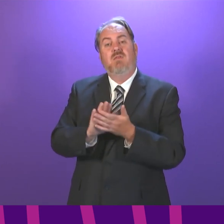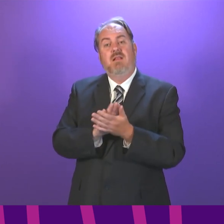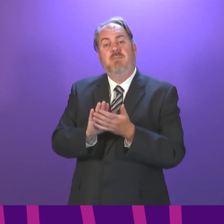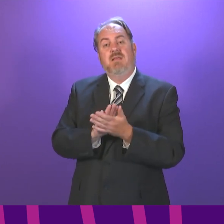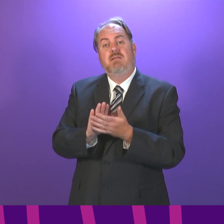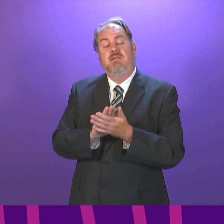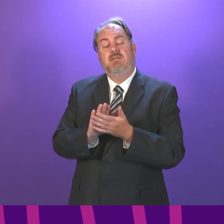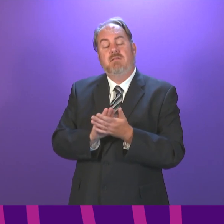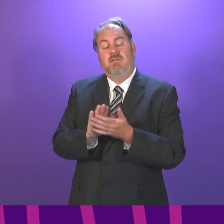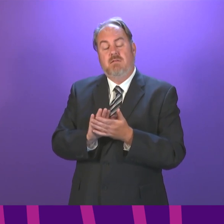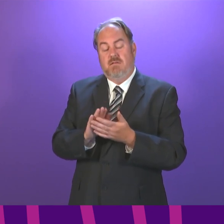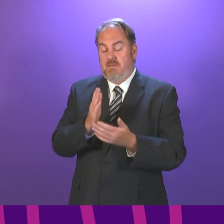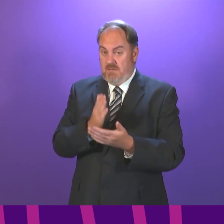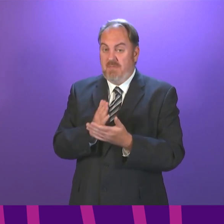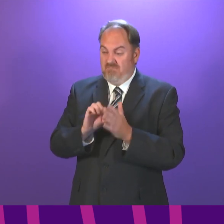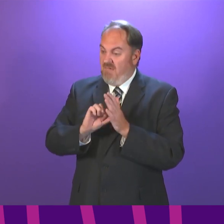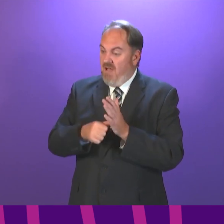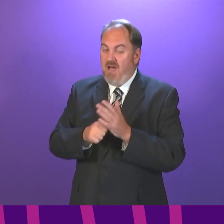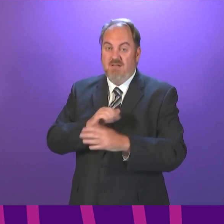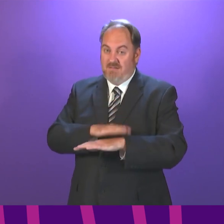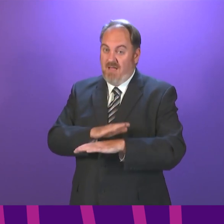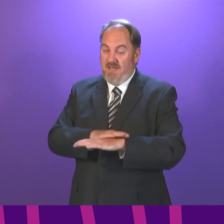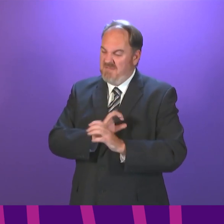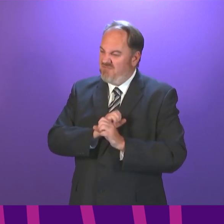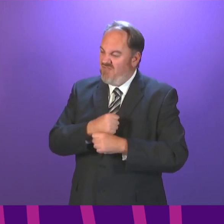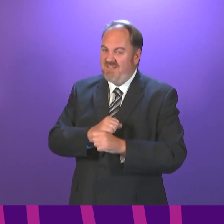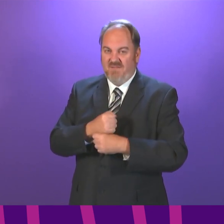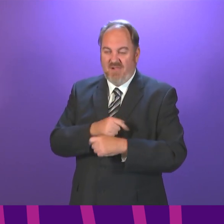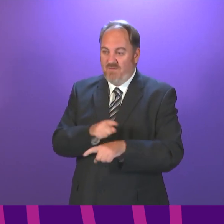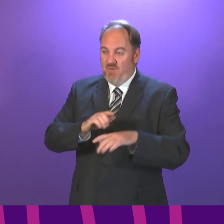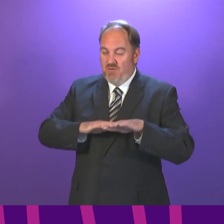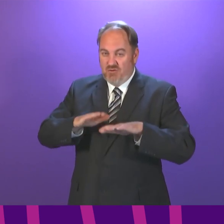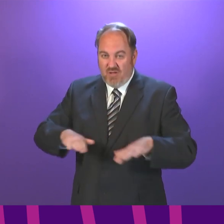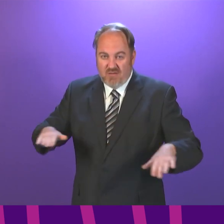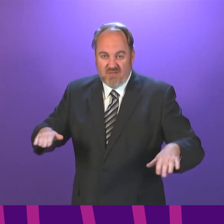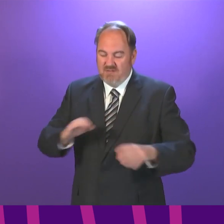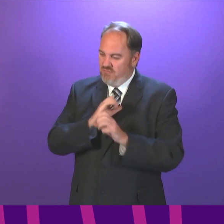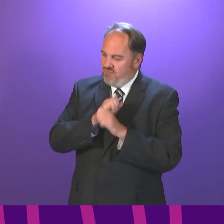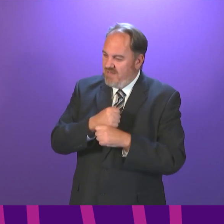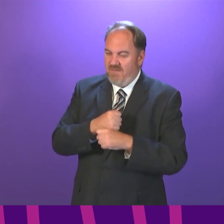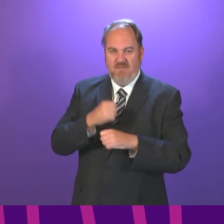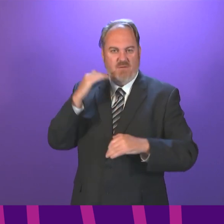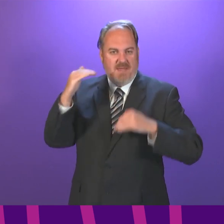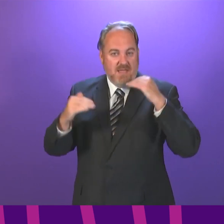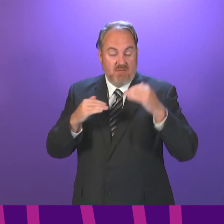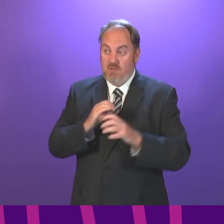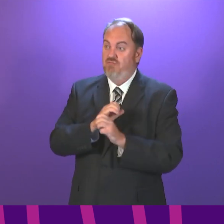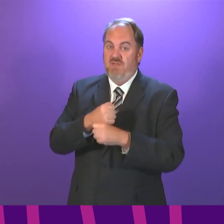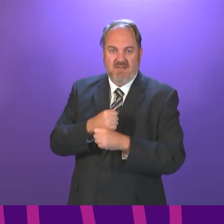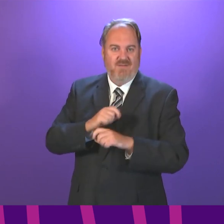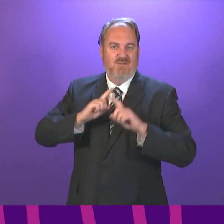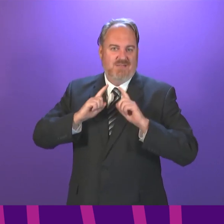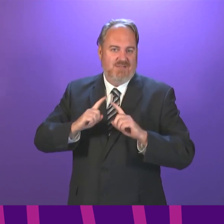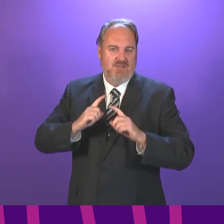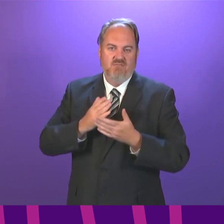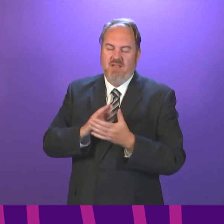understatement – it has been difficult and stressful for children and young people, parents and all staff working in education settings. I